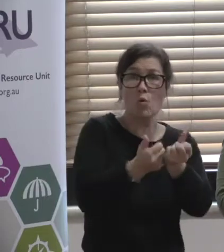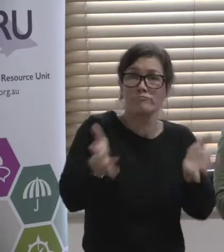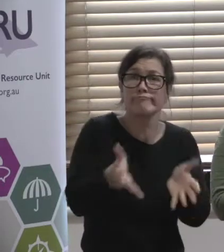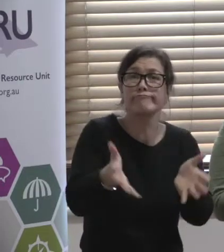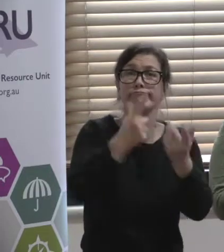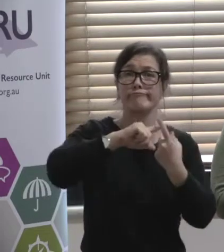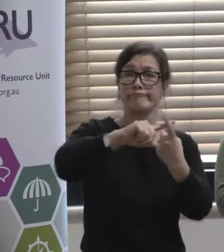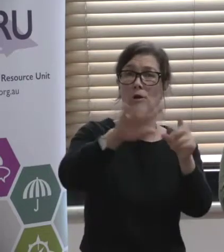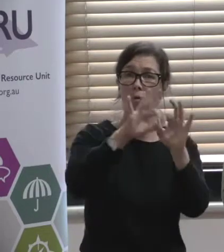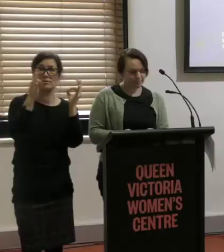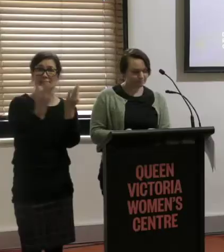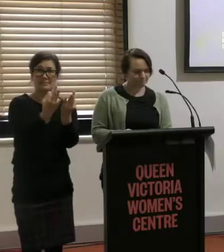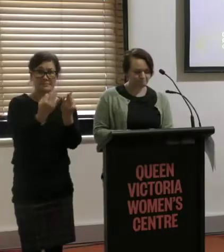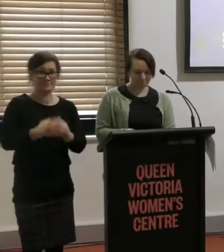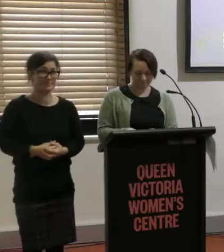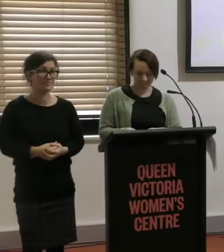About the project.